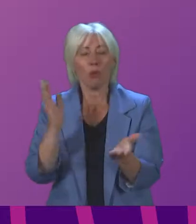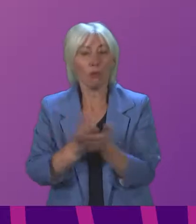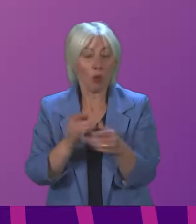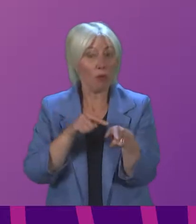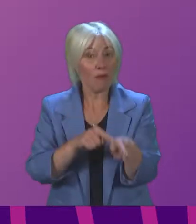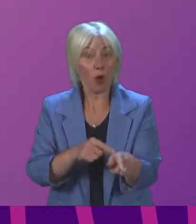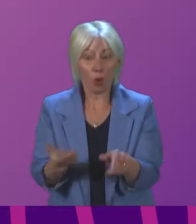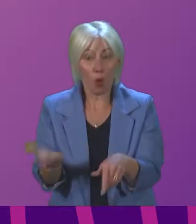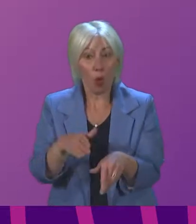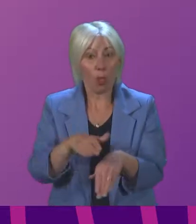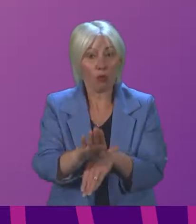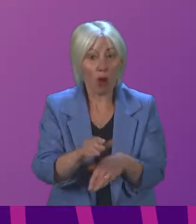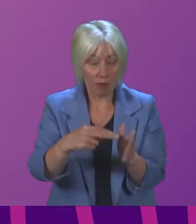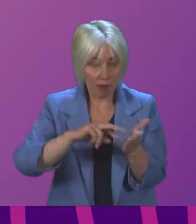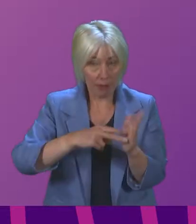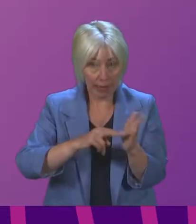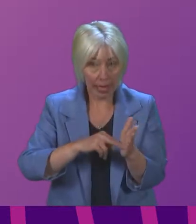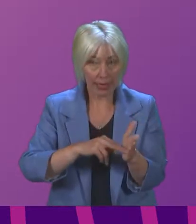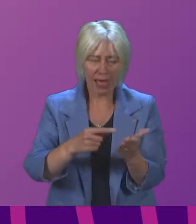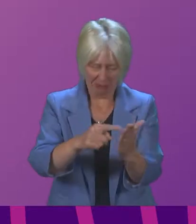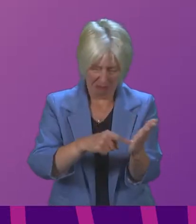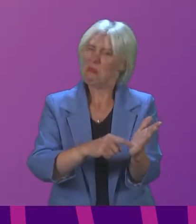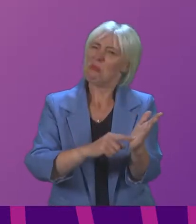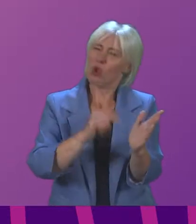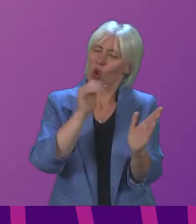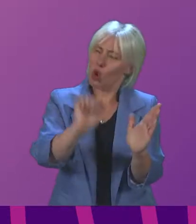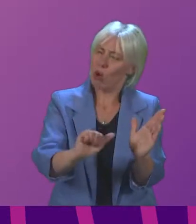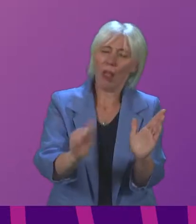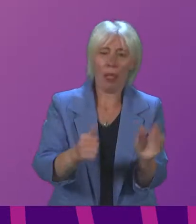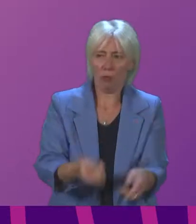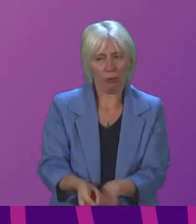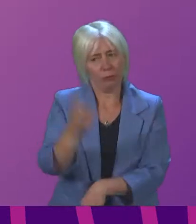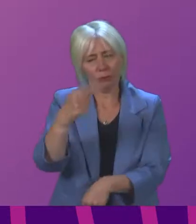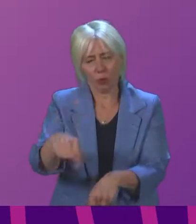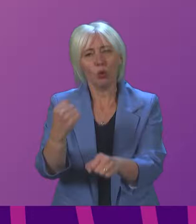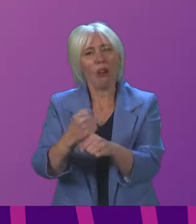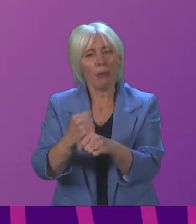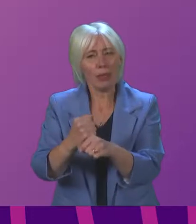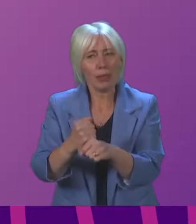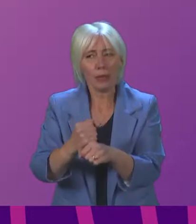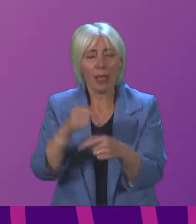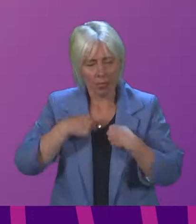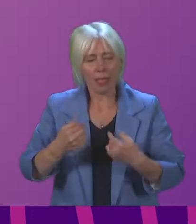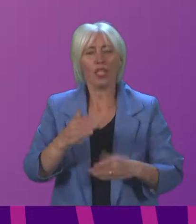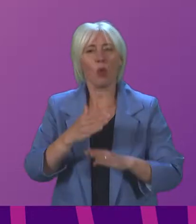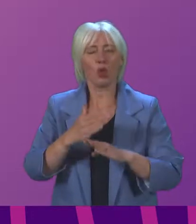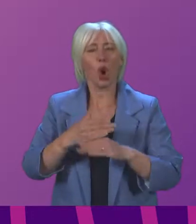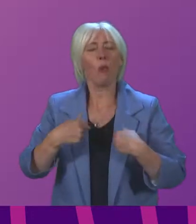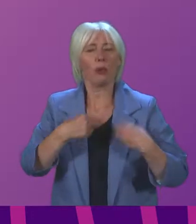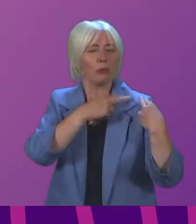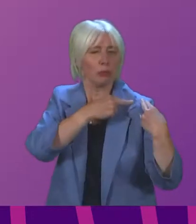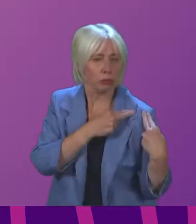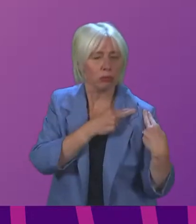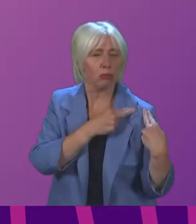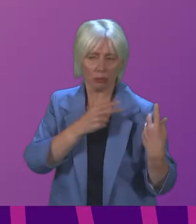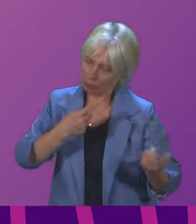by the facts, and so hold government to account. That is our job, and it is one which the entire committee, on behalf of